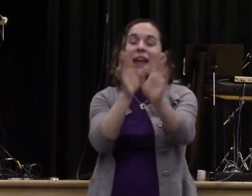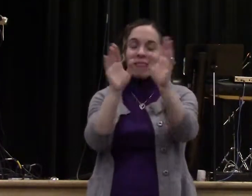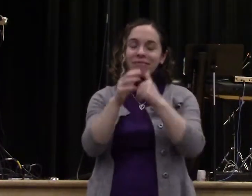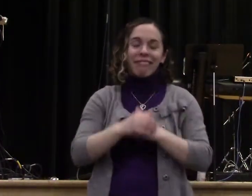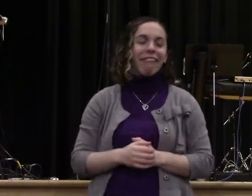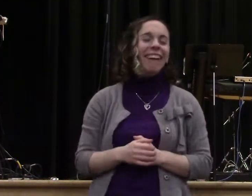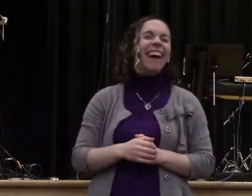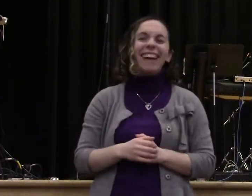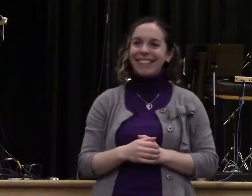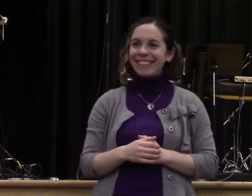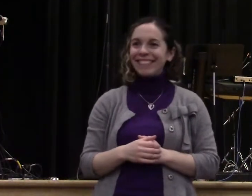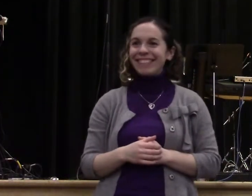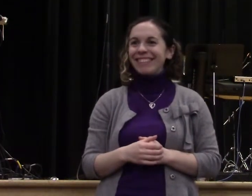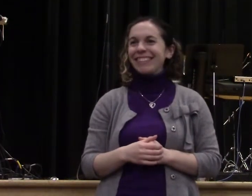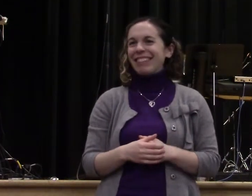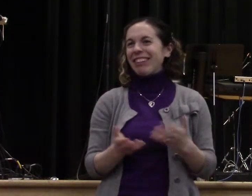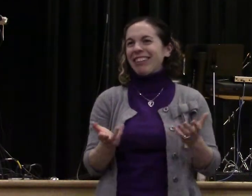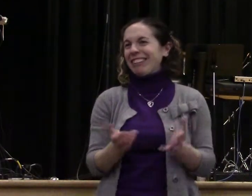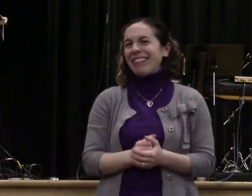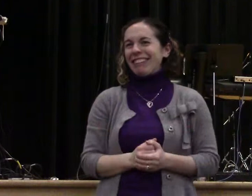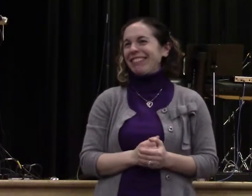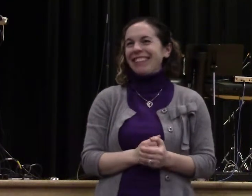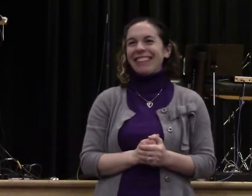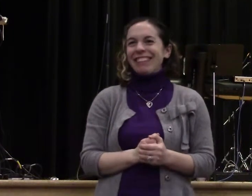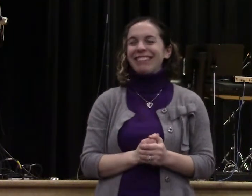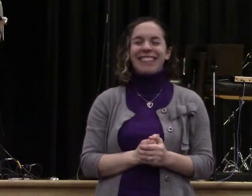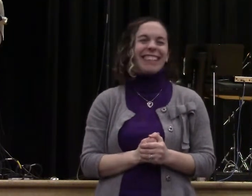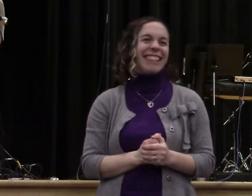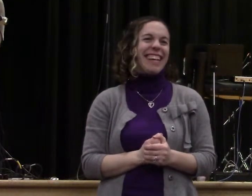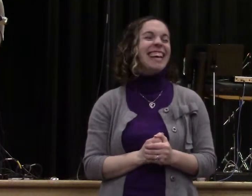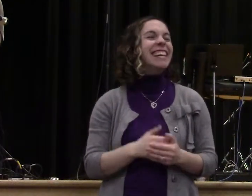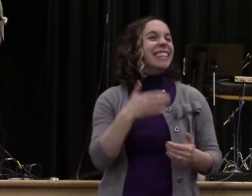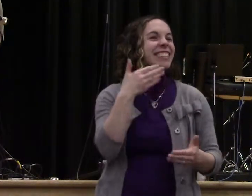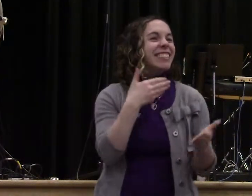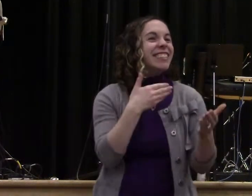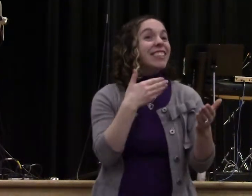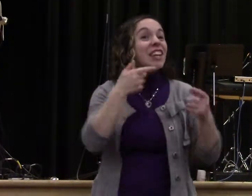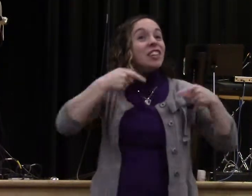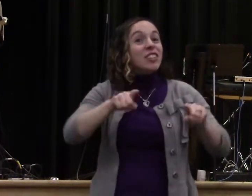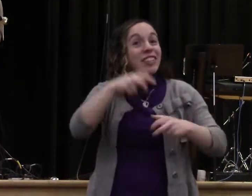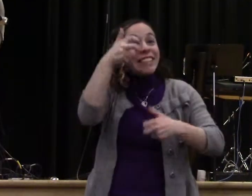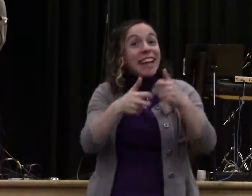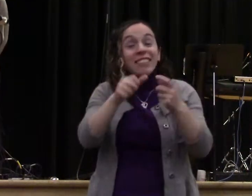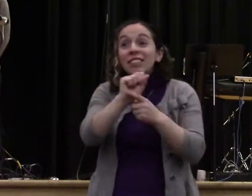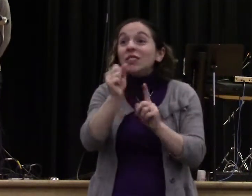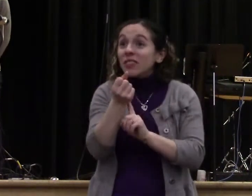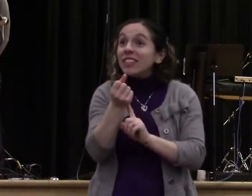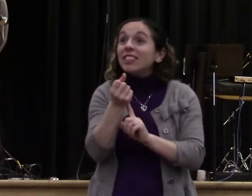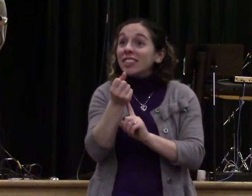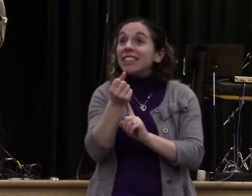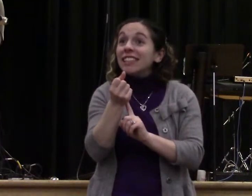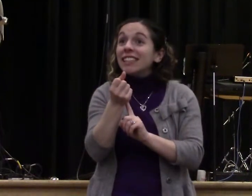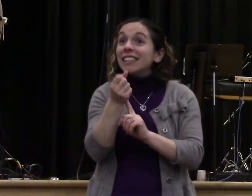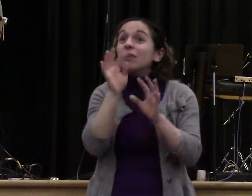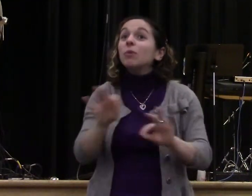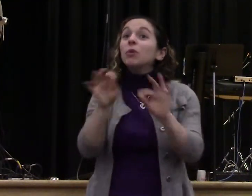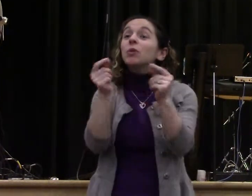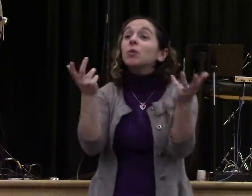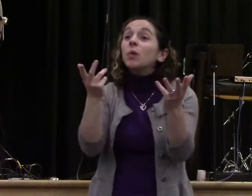In the midst of your mess, focus on God. Hallelujah. Commit yourself to love God, to love